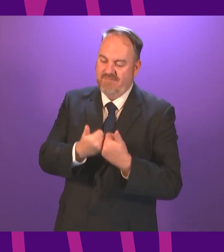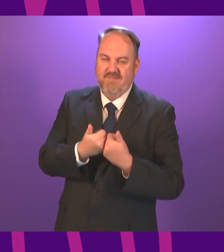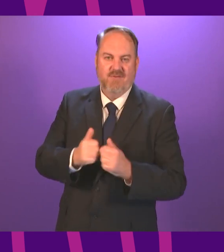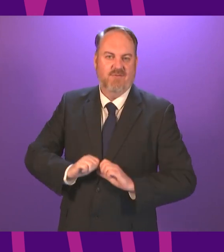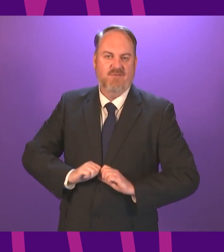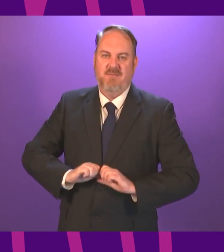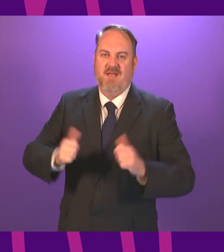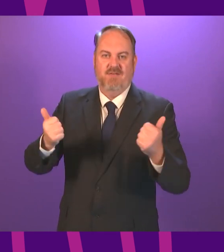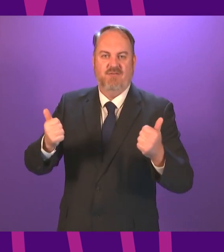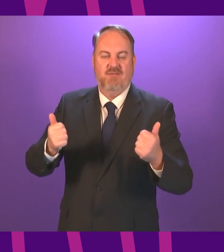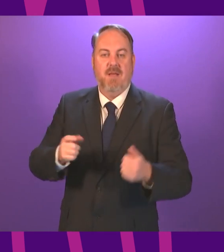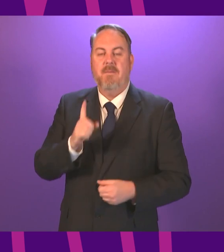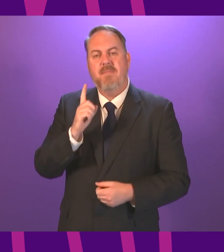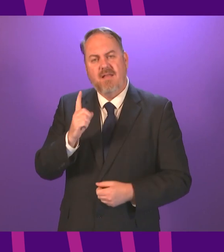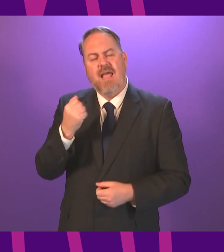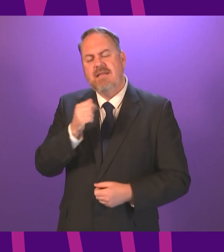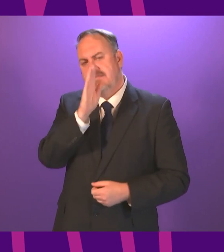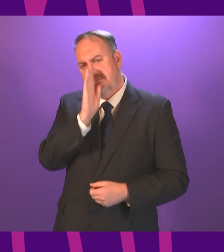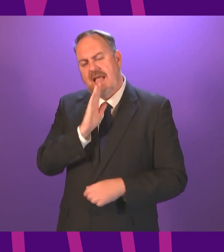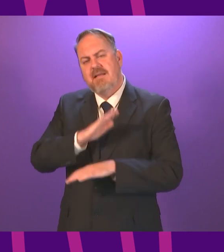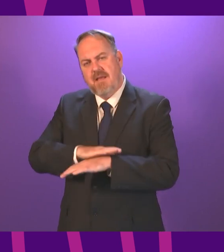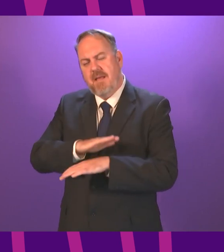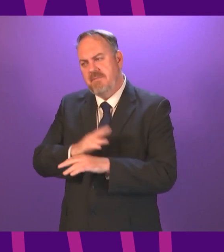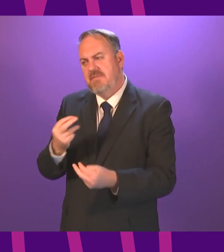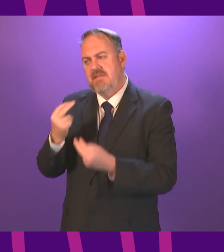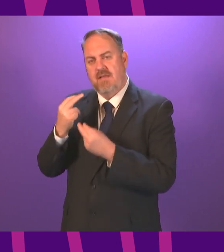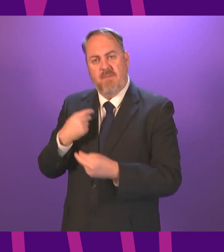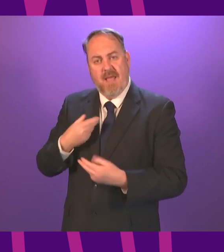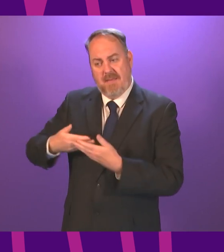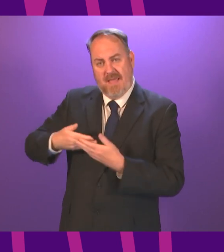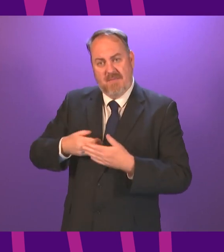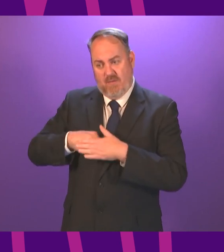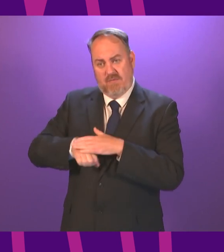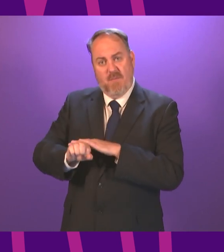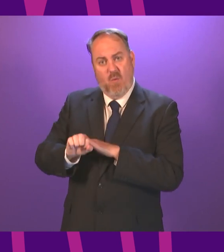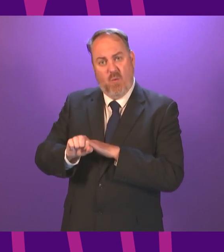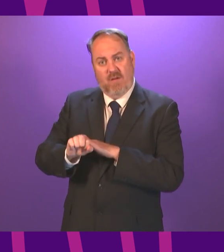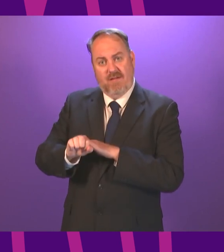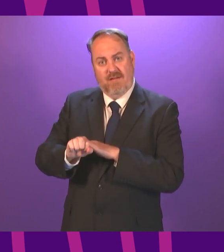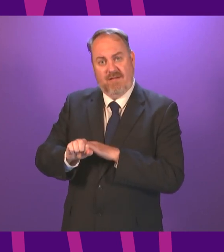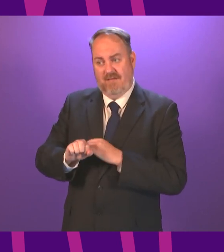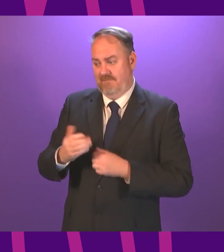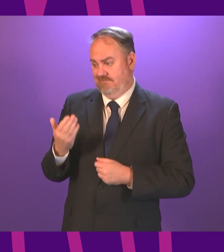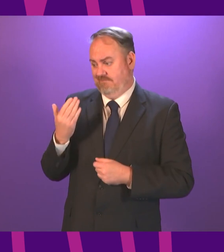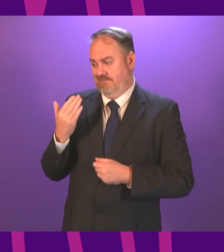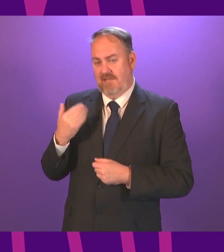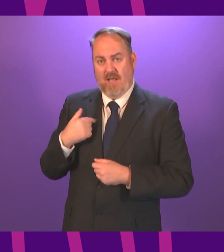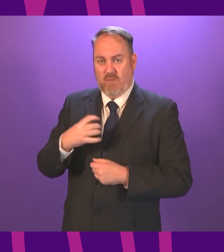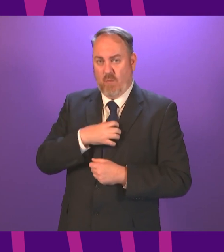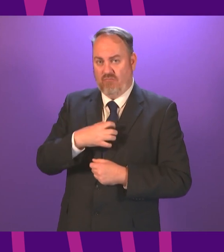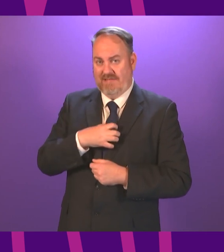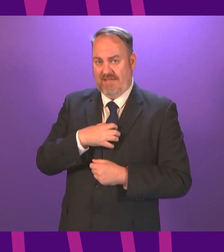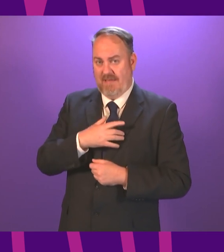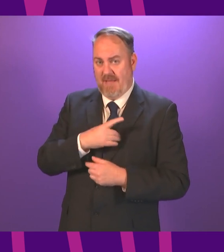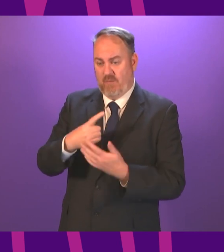but I had low points to when my lockdown baby was born I stayed away because of the fear of passing COVID to her I did